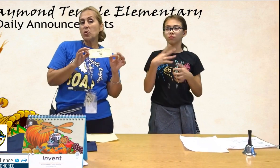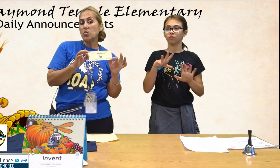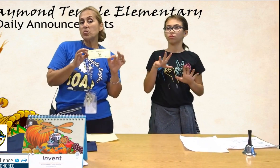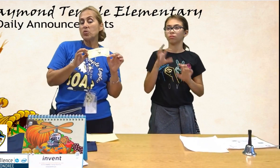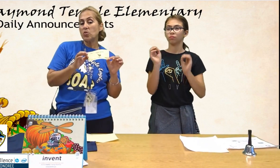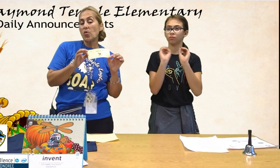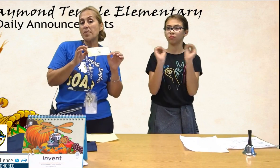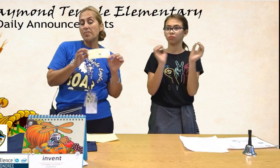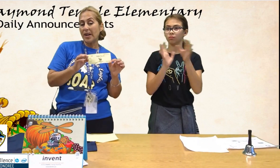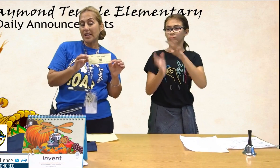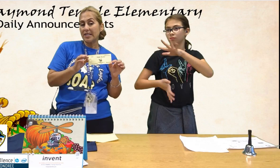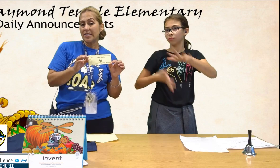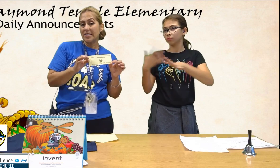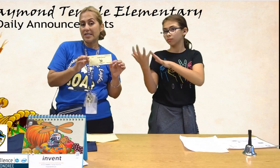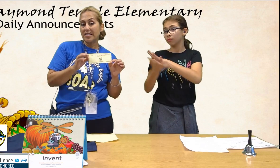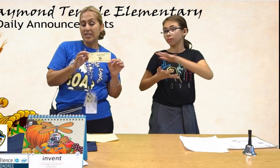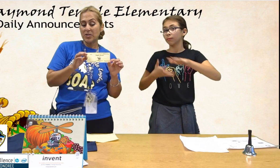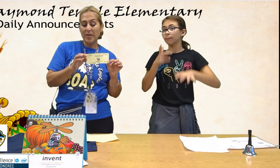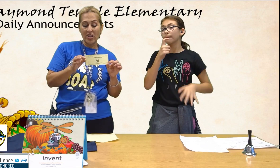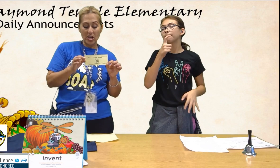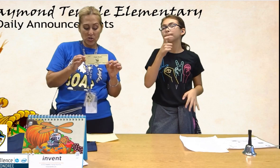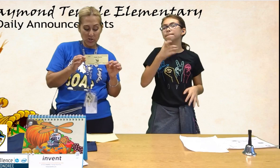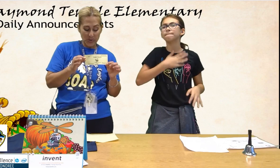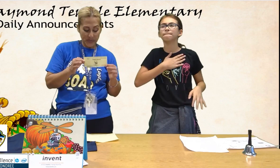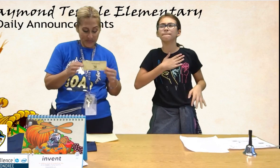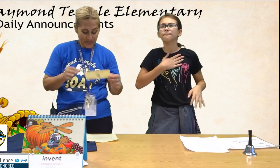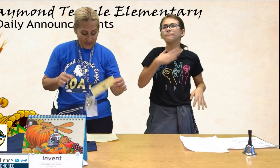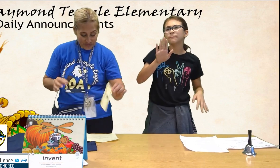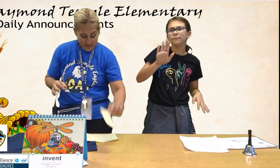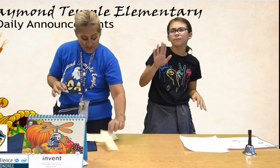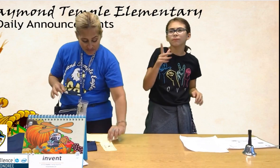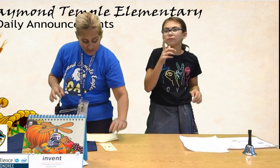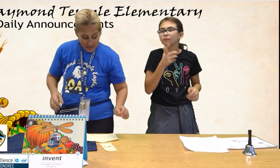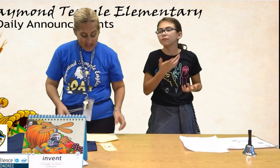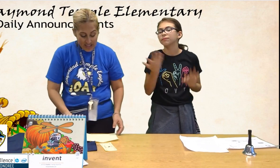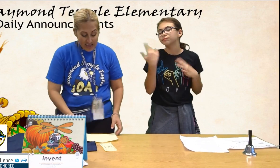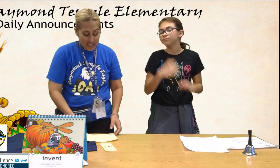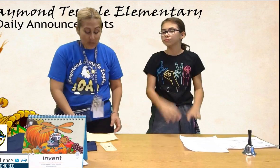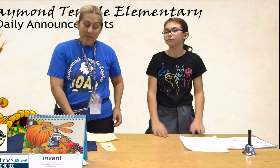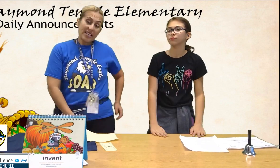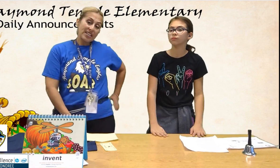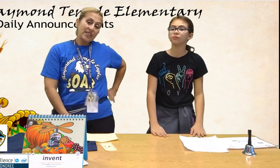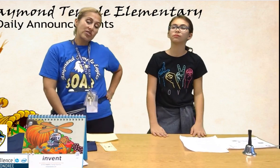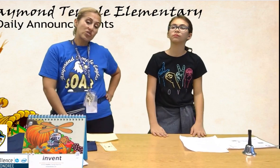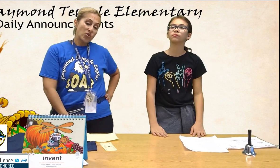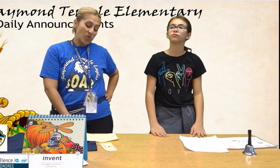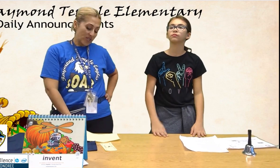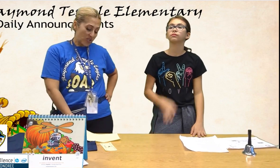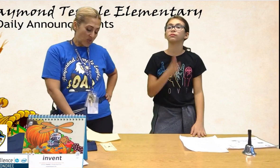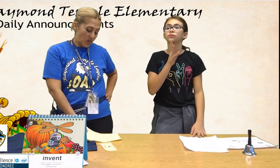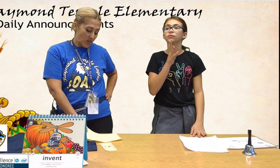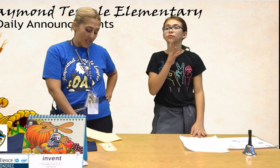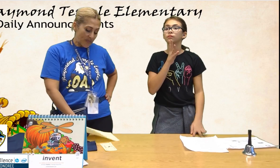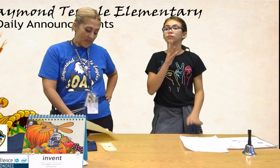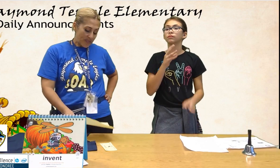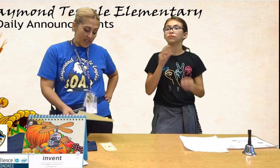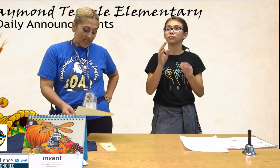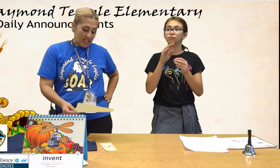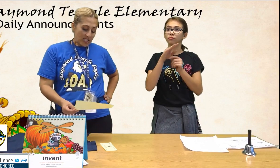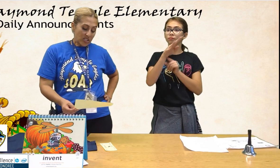who's SORI BUCK this belongs to. Speaking of the SORI store,